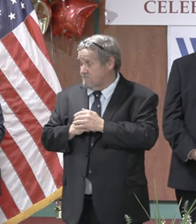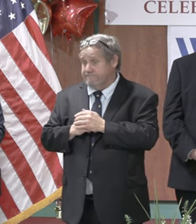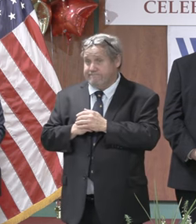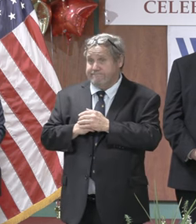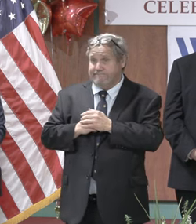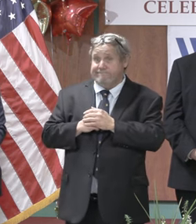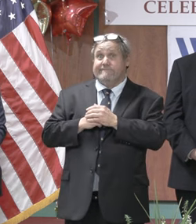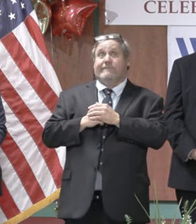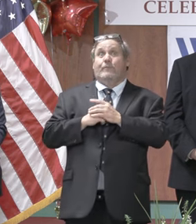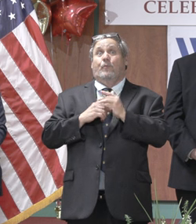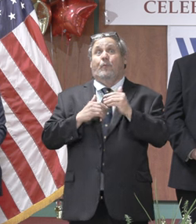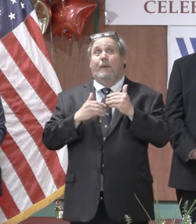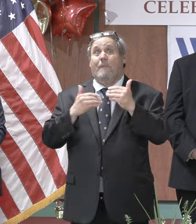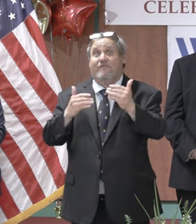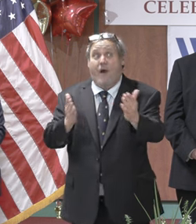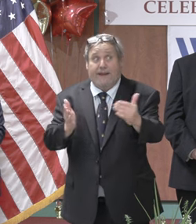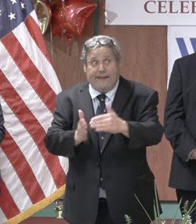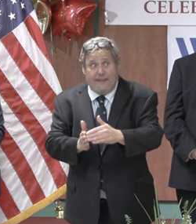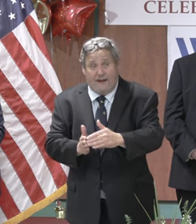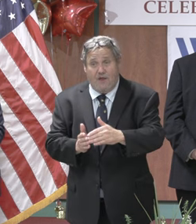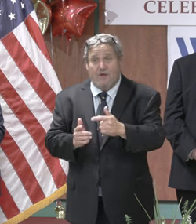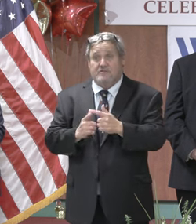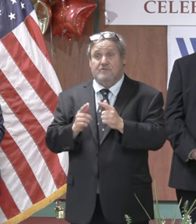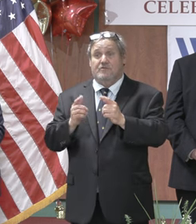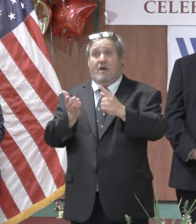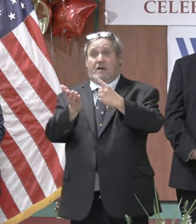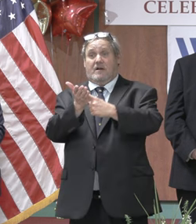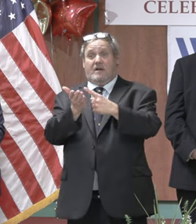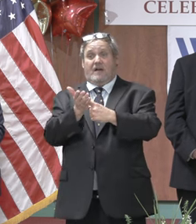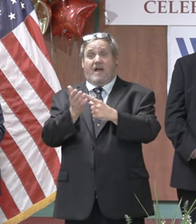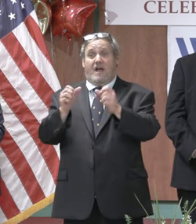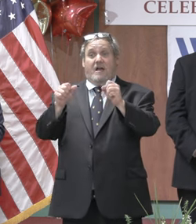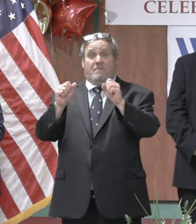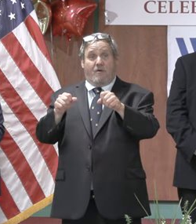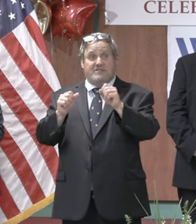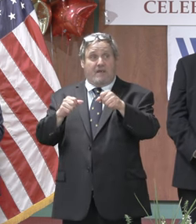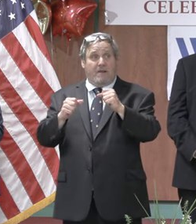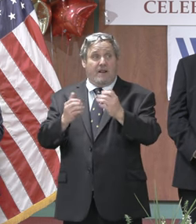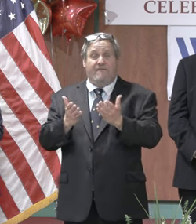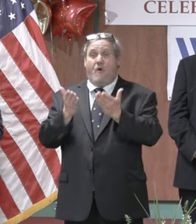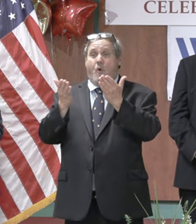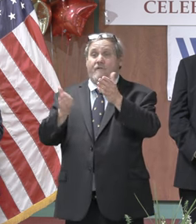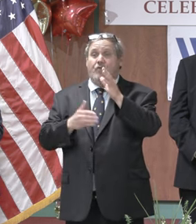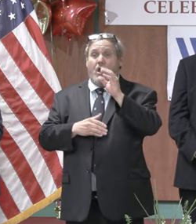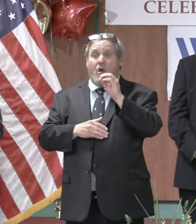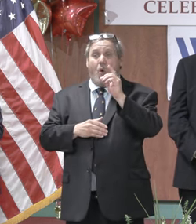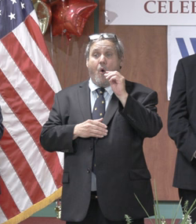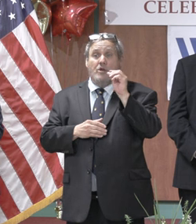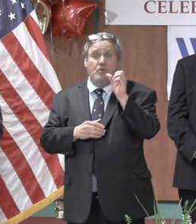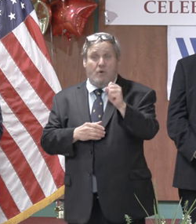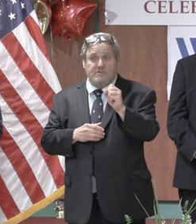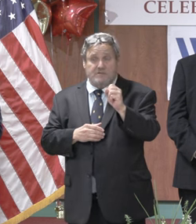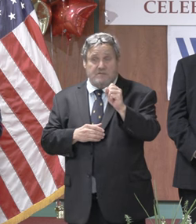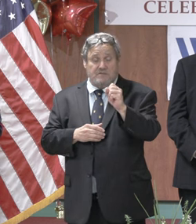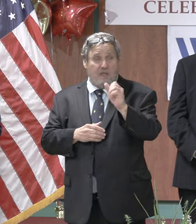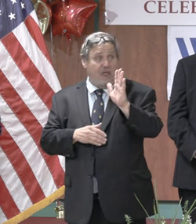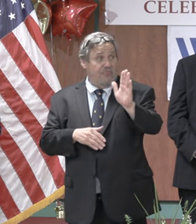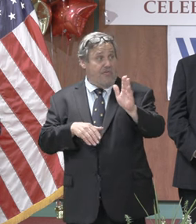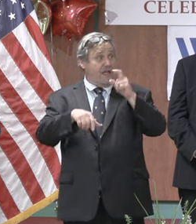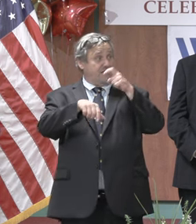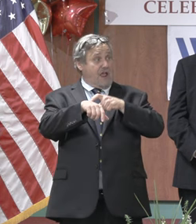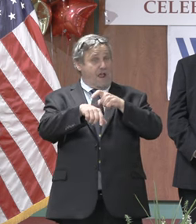for this building that we're currently in after that we moved to the idea of potentially constructing